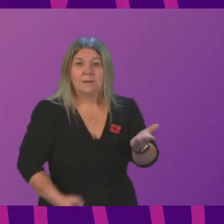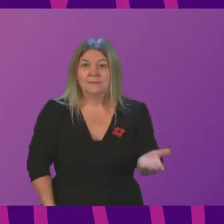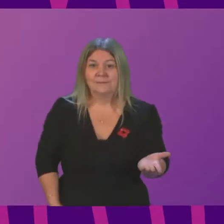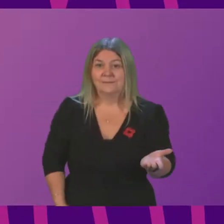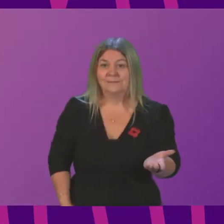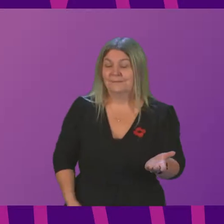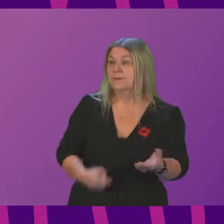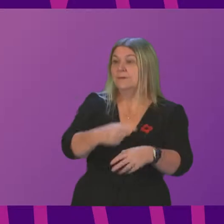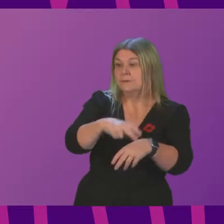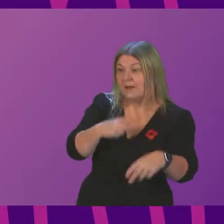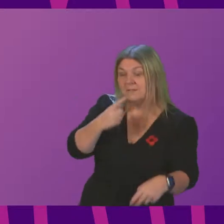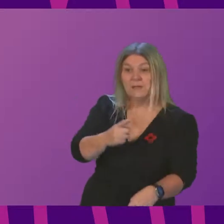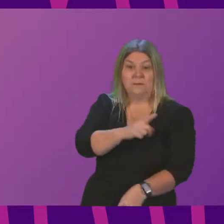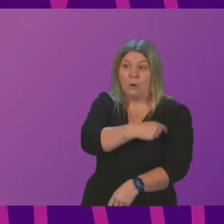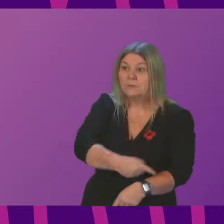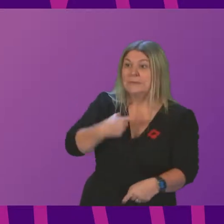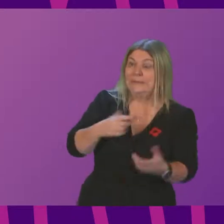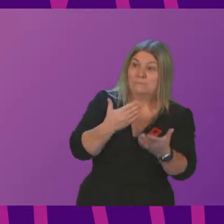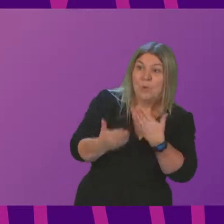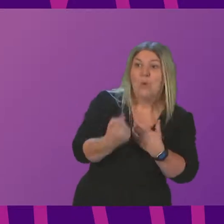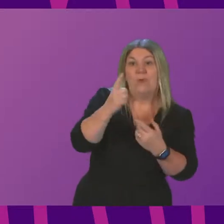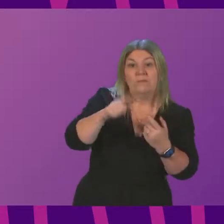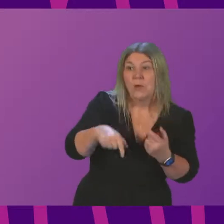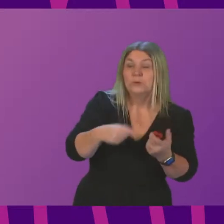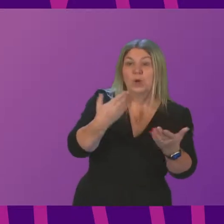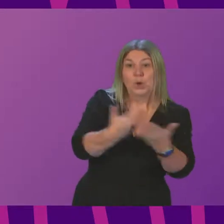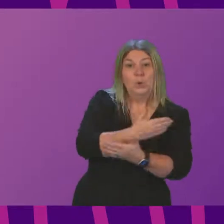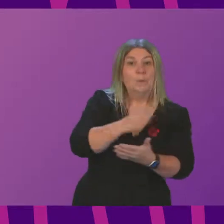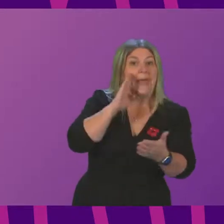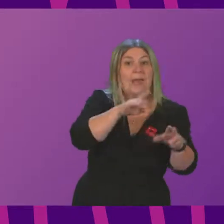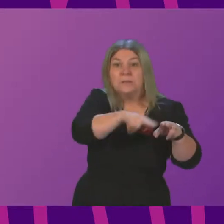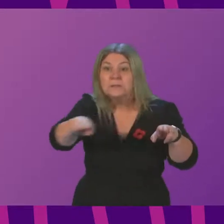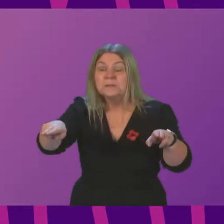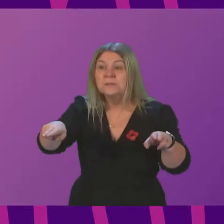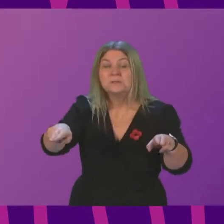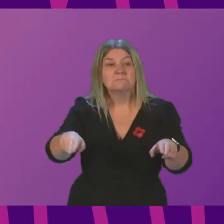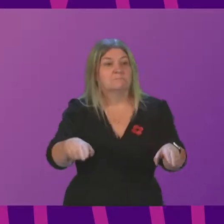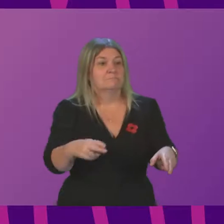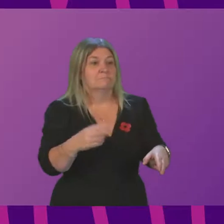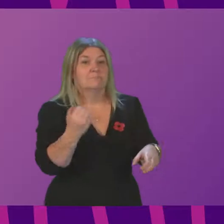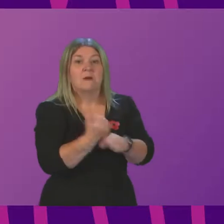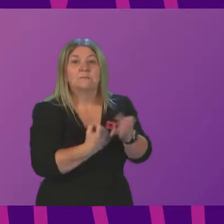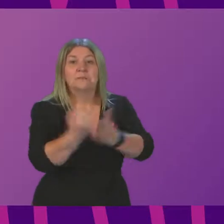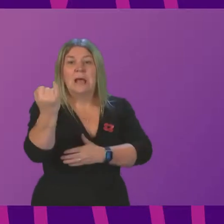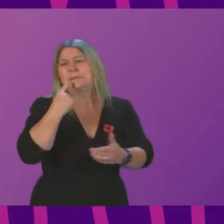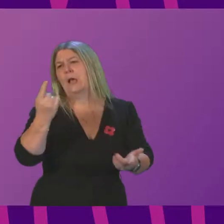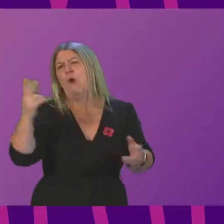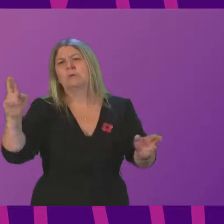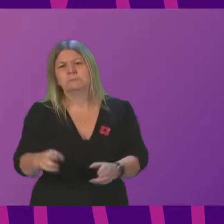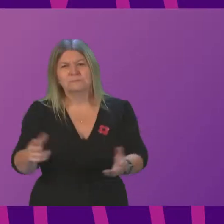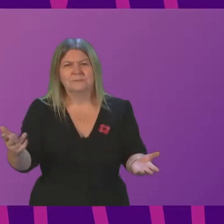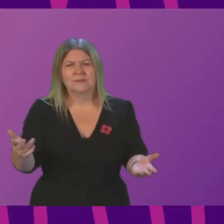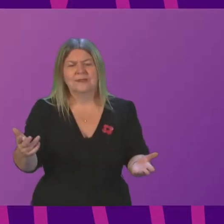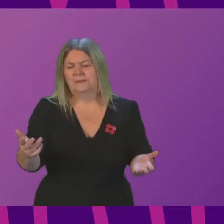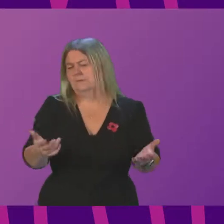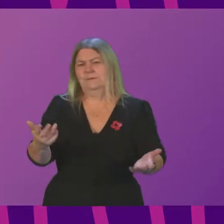at least 1000 more beds to keep up with demand. This government cut beds by 1300 over the last decade. And patients are